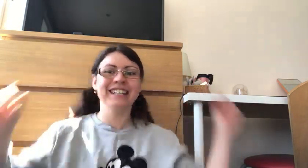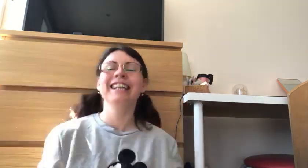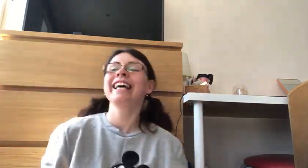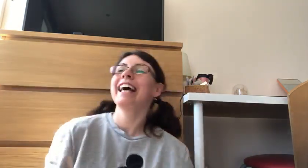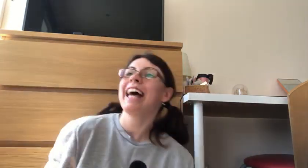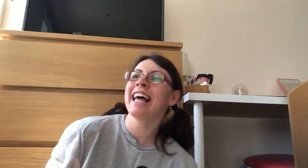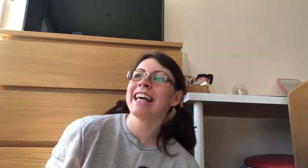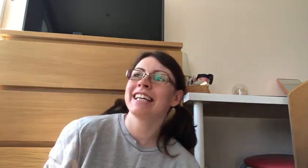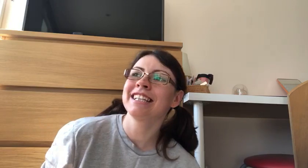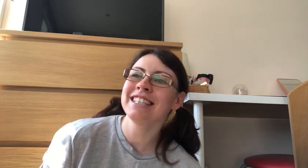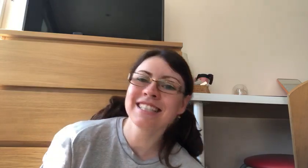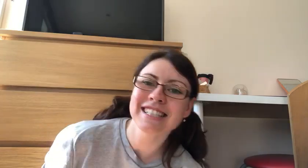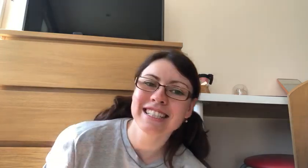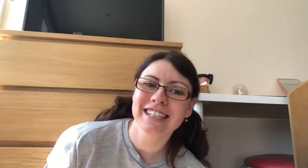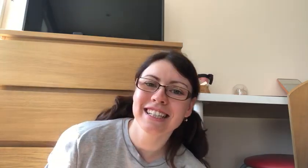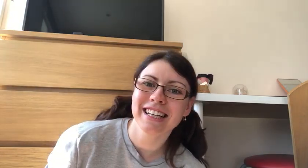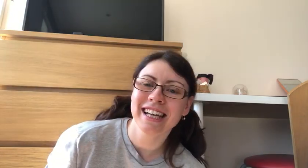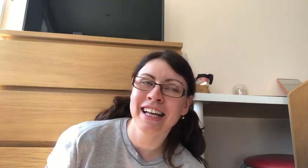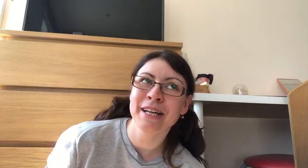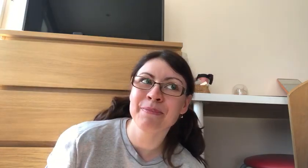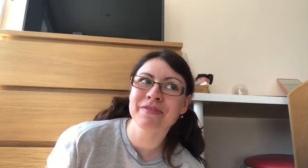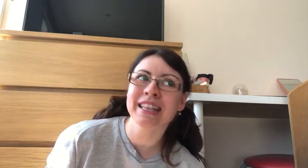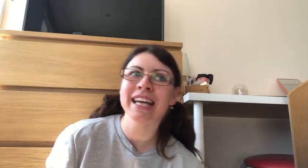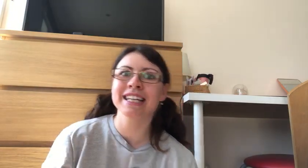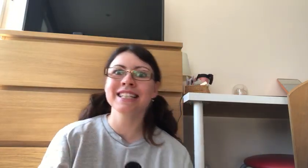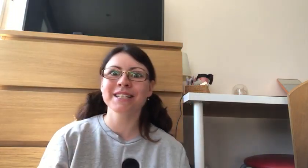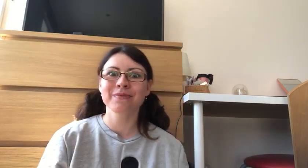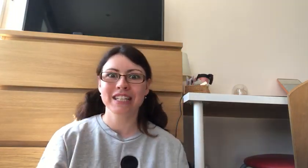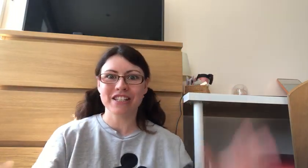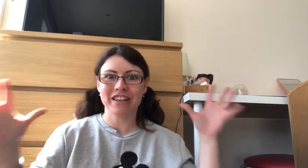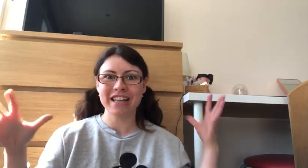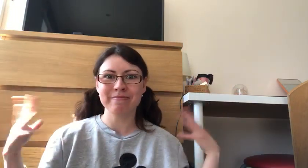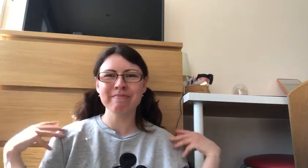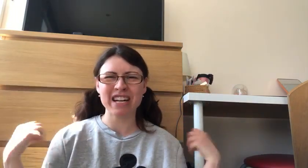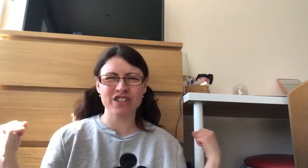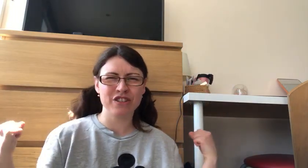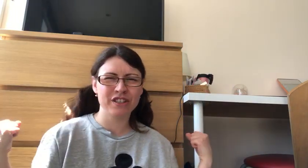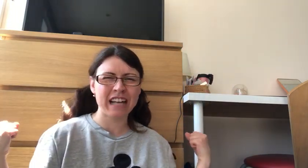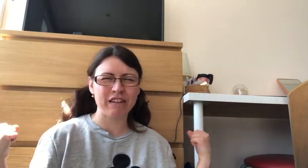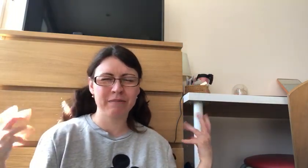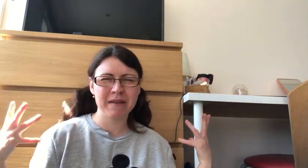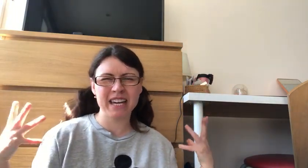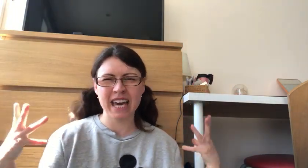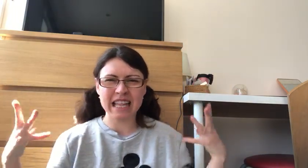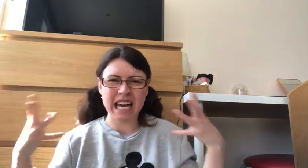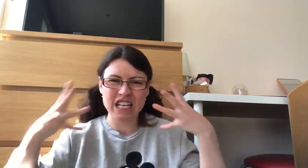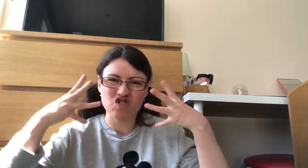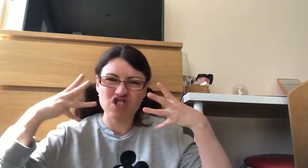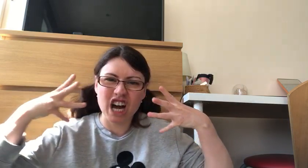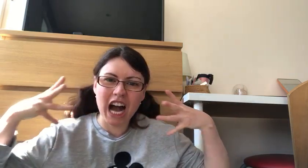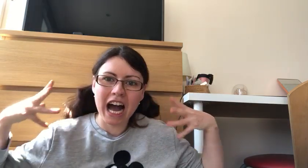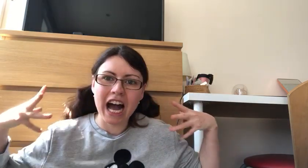and um lions you can imagine yourself being a lion oh